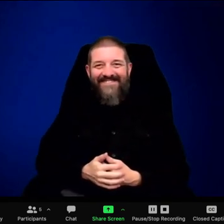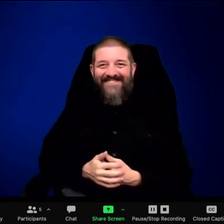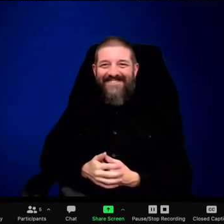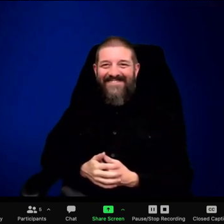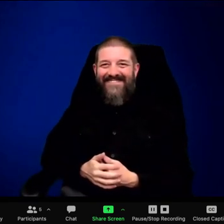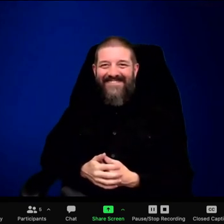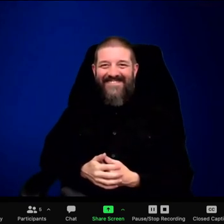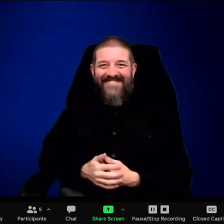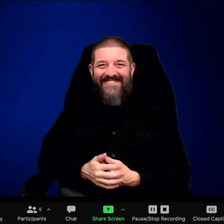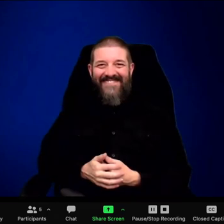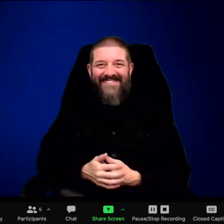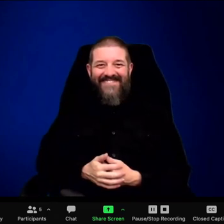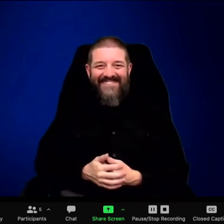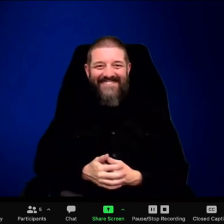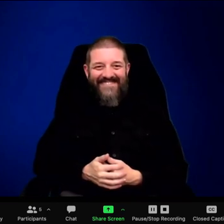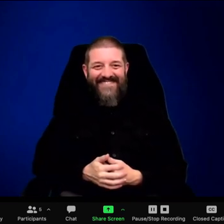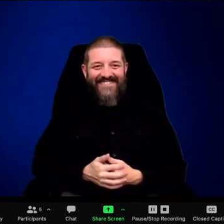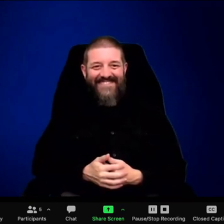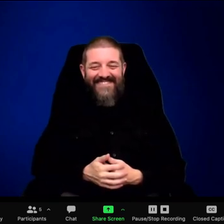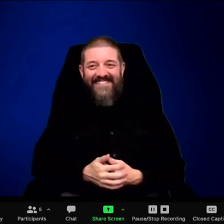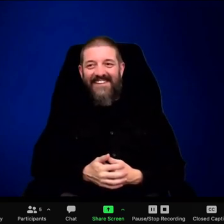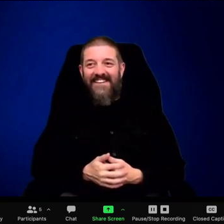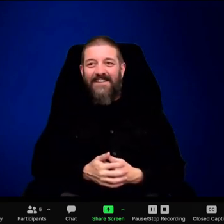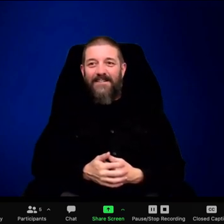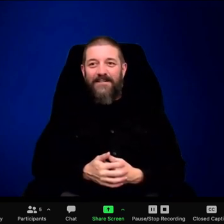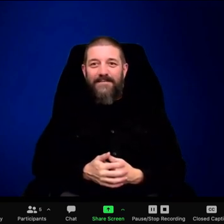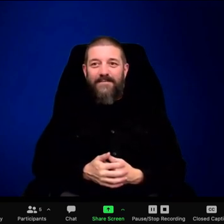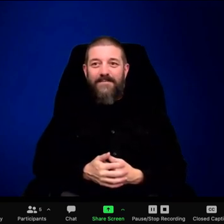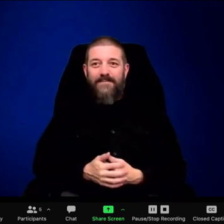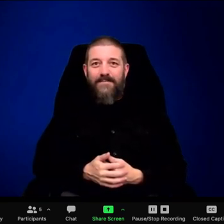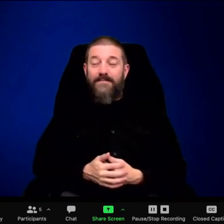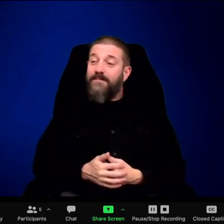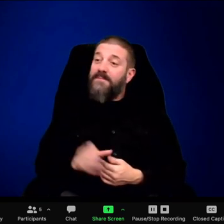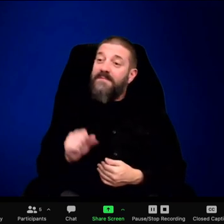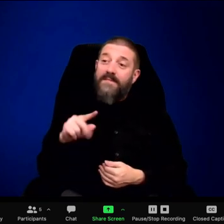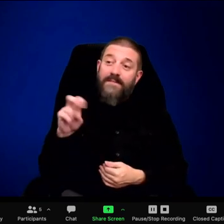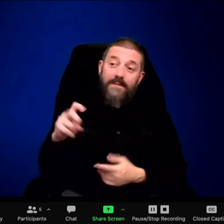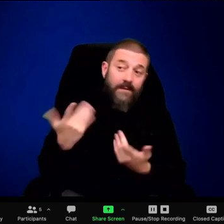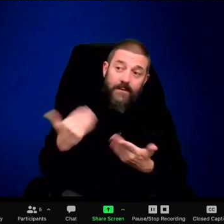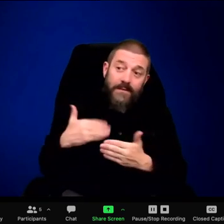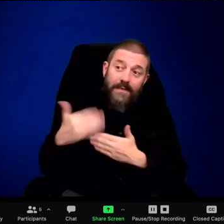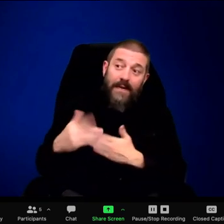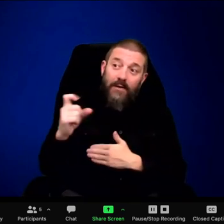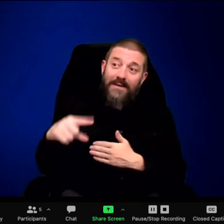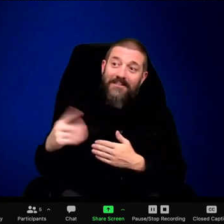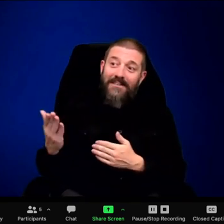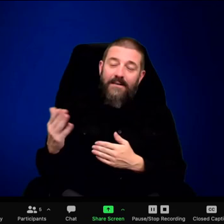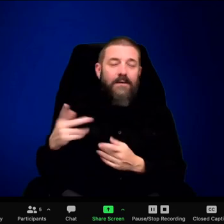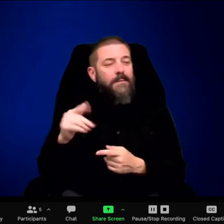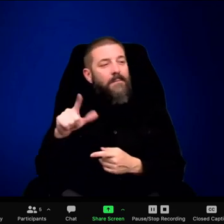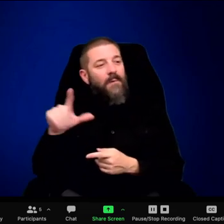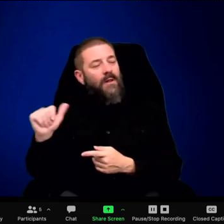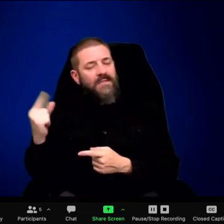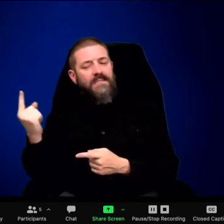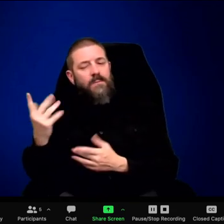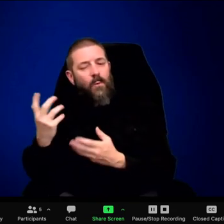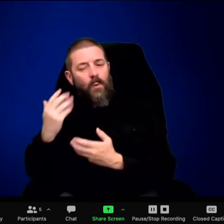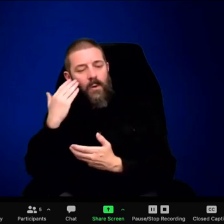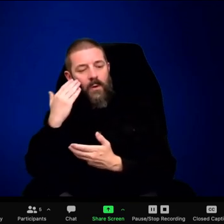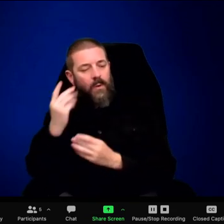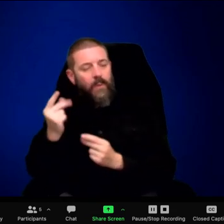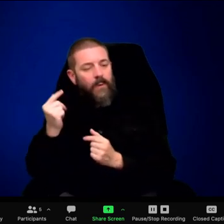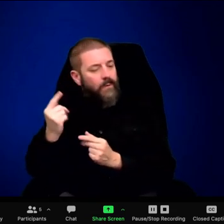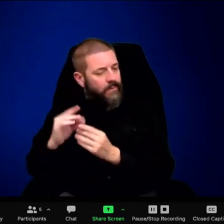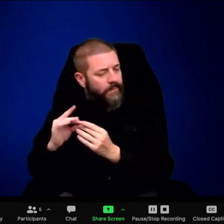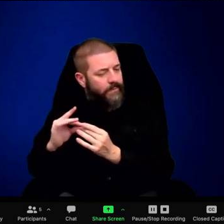So you just did a really good political move that you completely avoided my question about you. Yeah. So yeah, that would